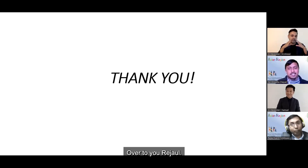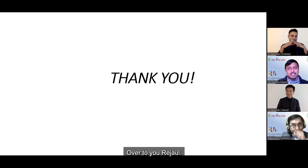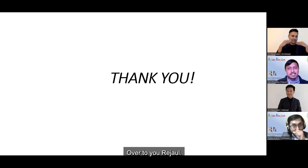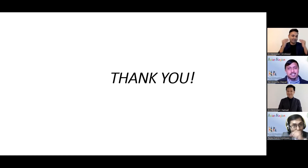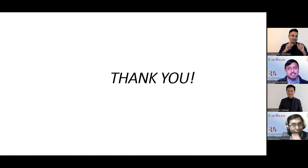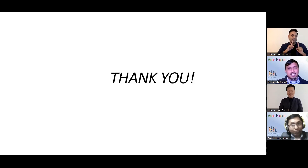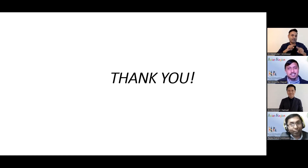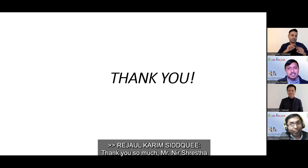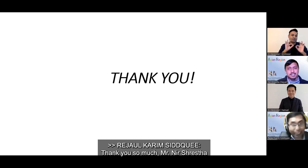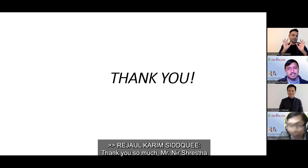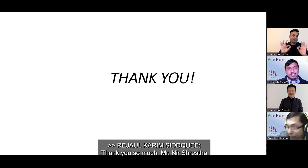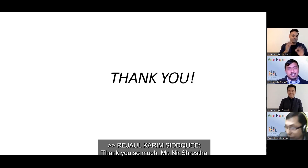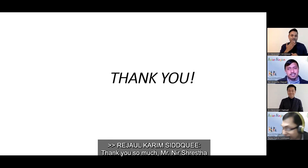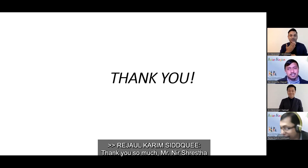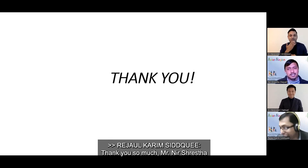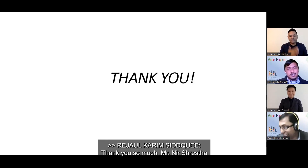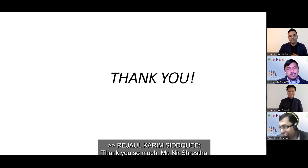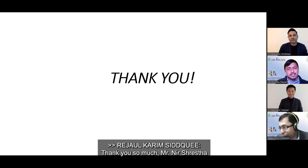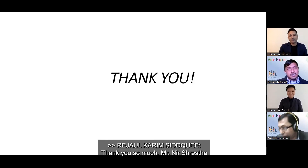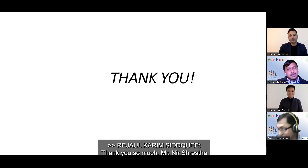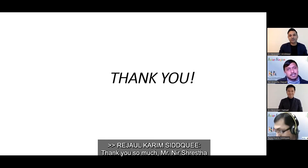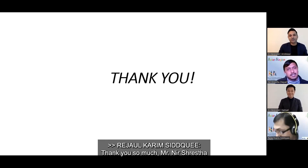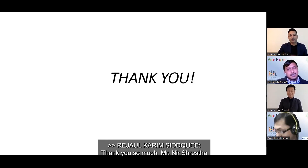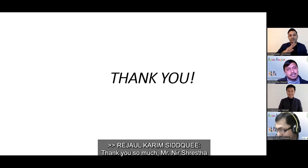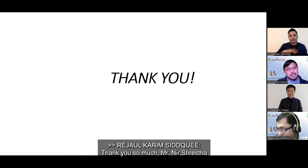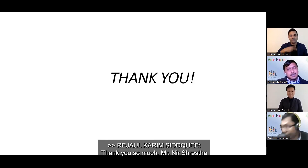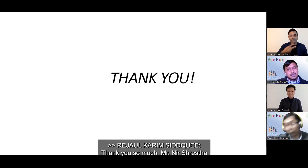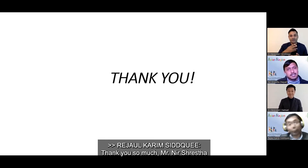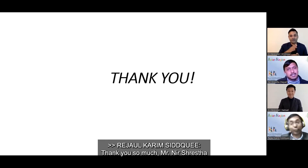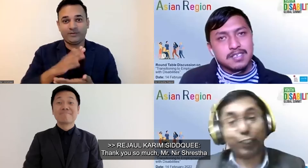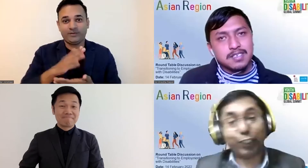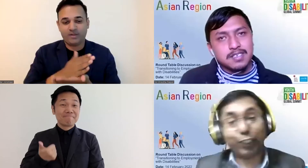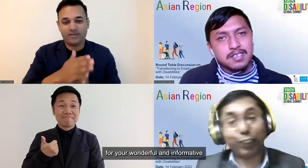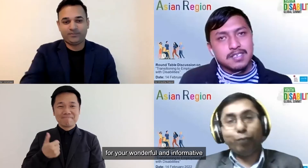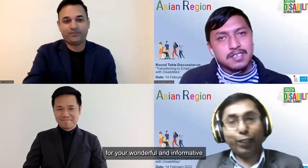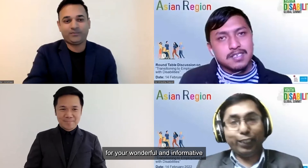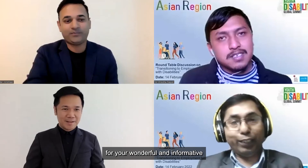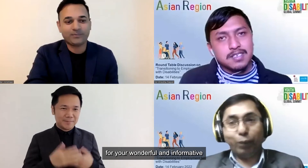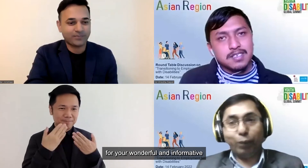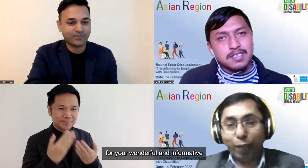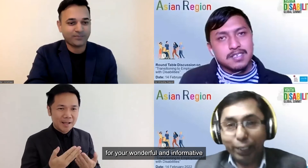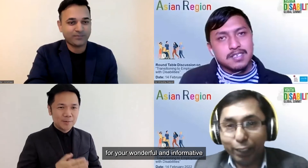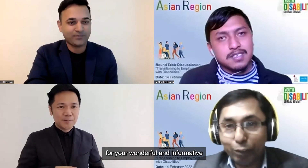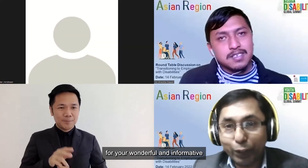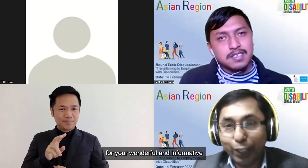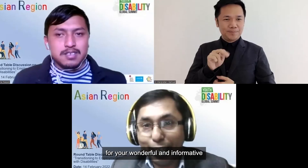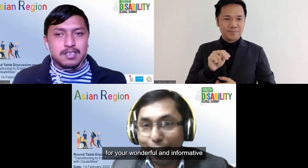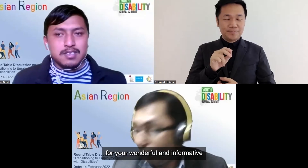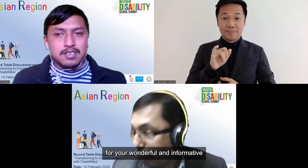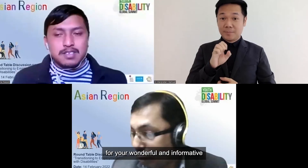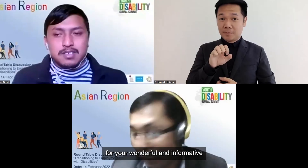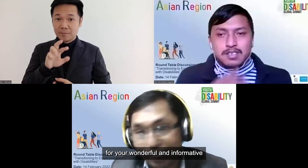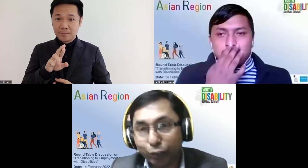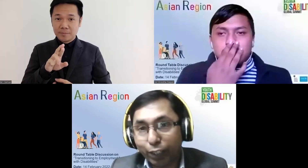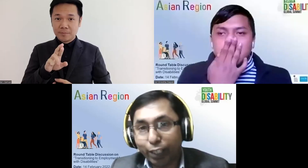thank you so much uh mr mr mr mr mr for your wonderful and